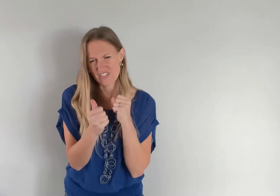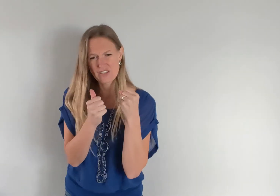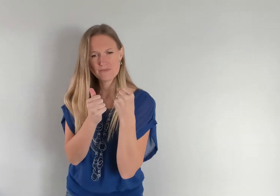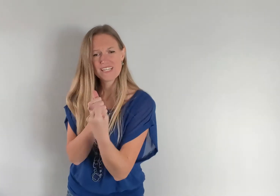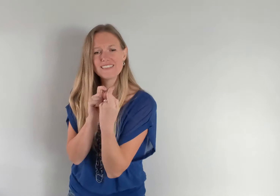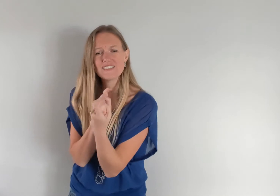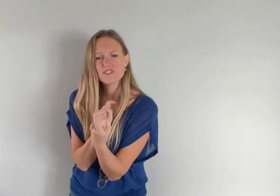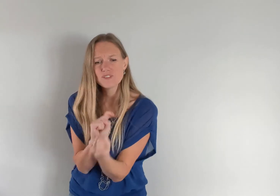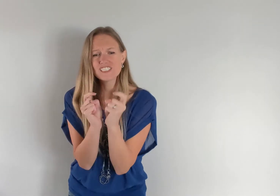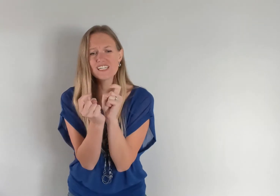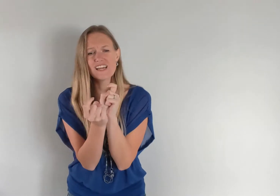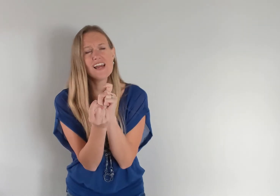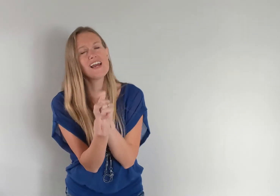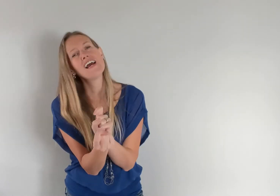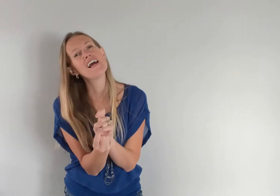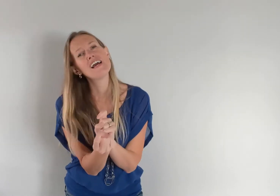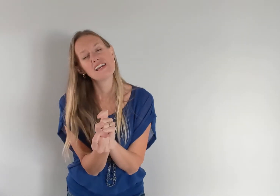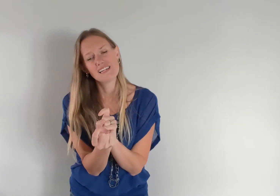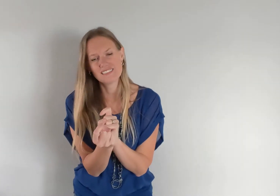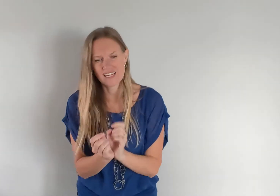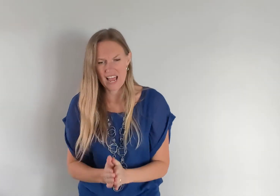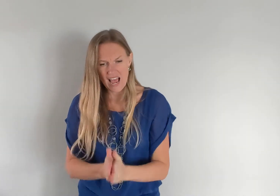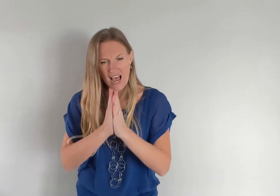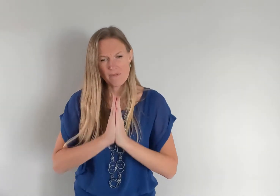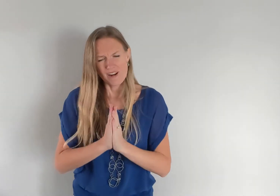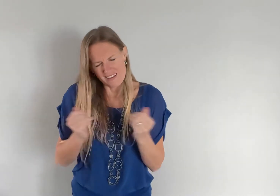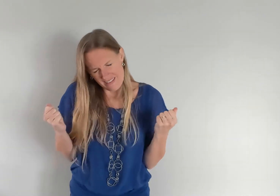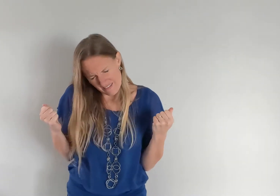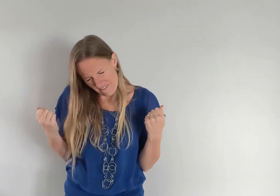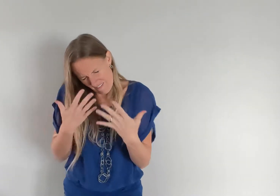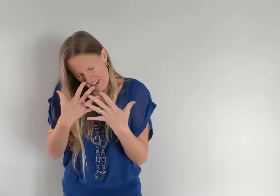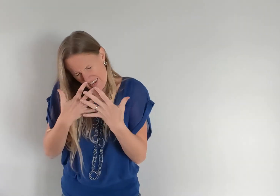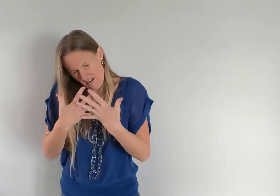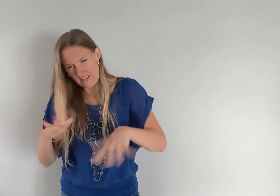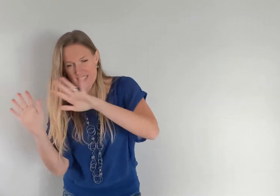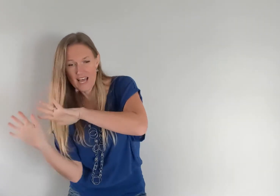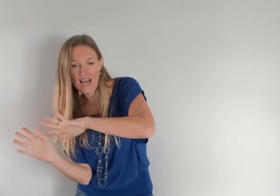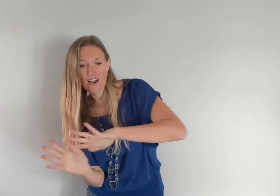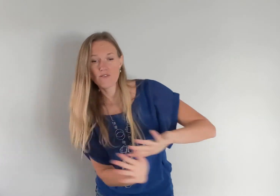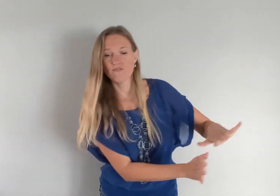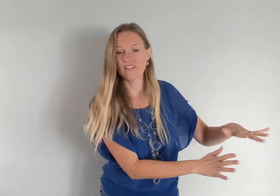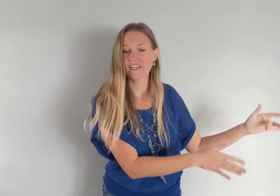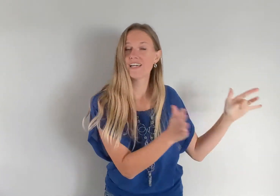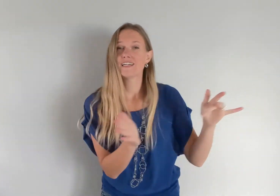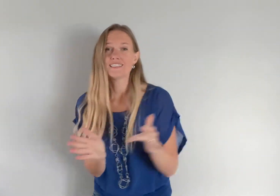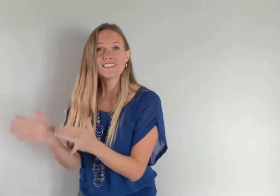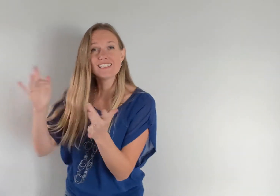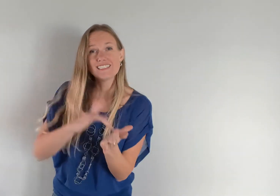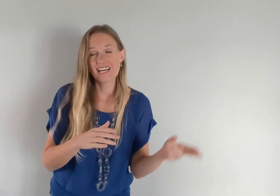circumstances would change I pray that the fear inside would flee In Jesus'